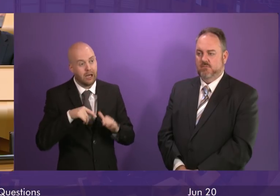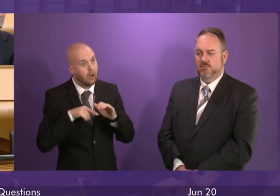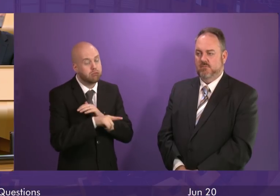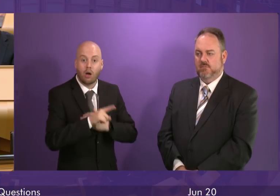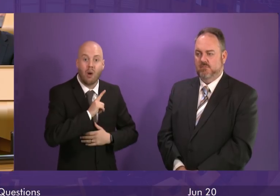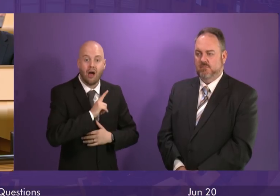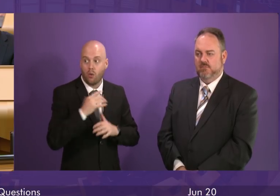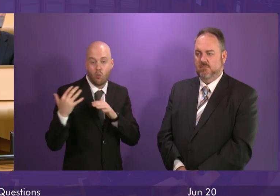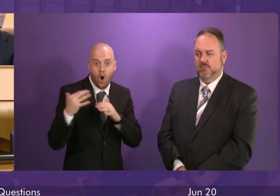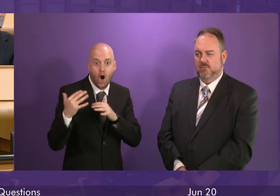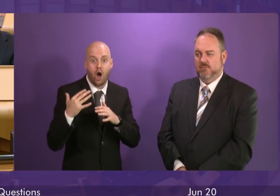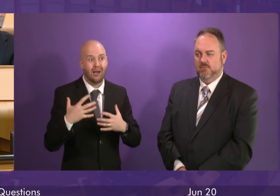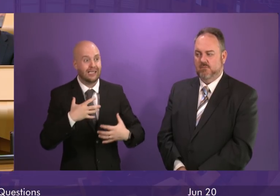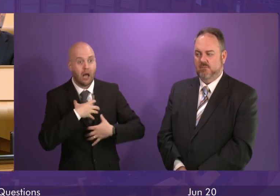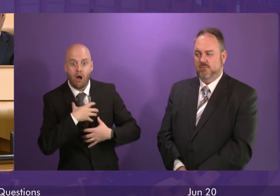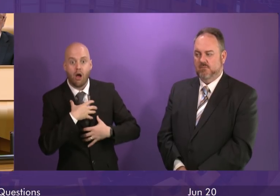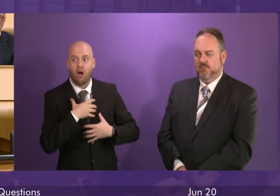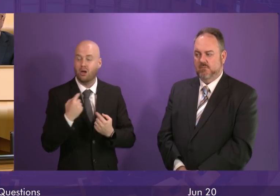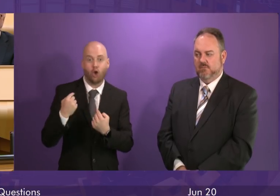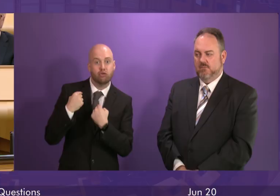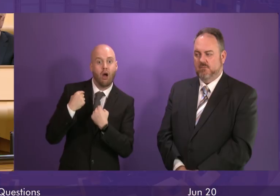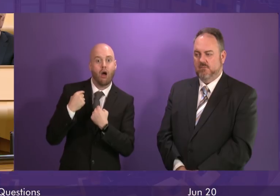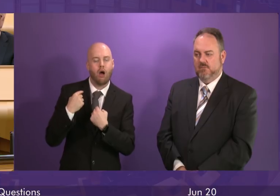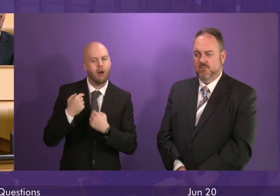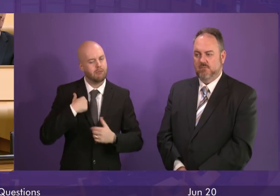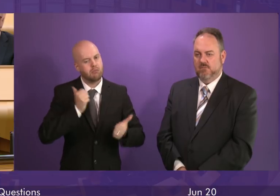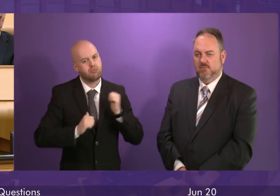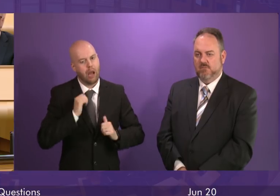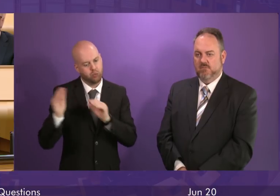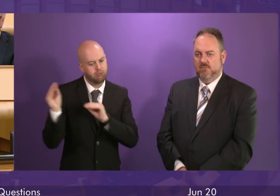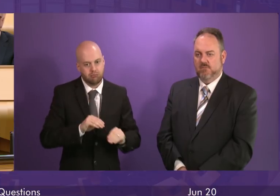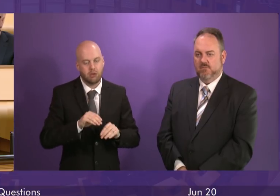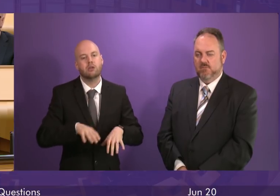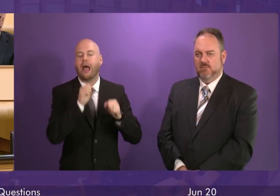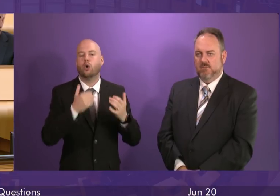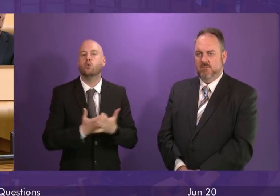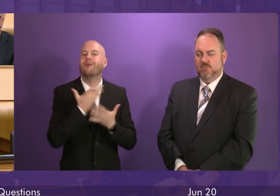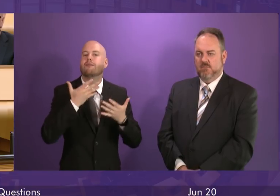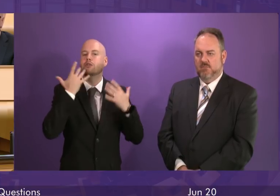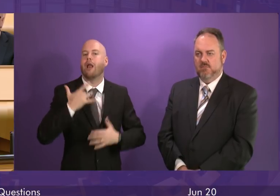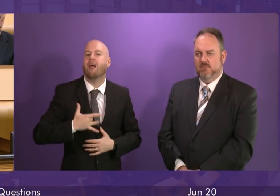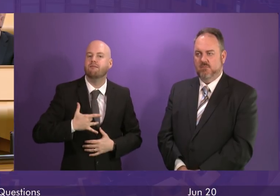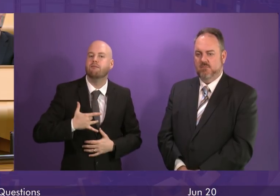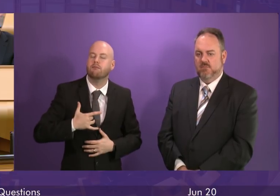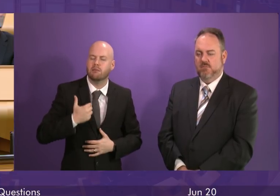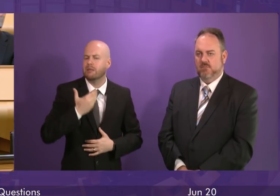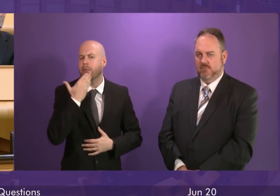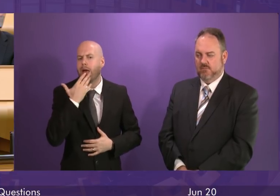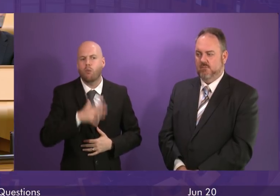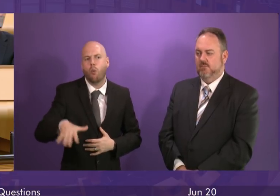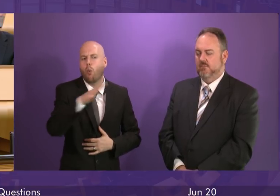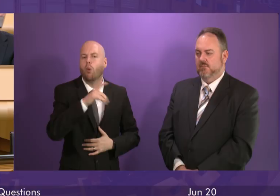terrorism and torture and I'm proud that they are welcomed here and can begin to rebuild their lives. I would like to thank all those involved in supporting